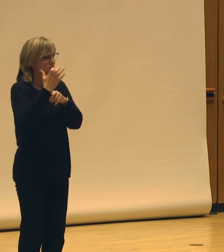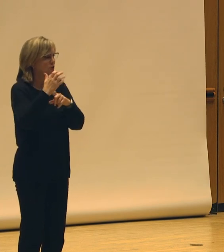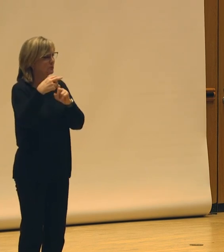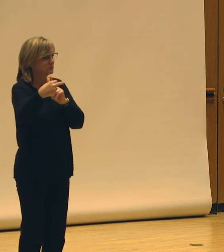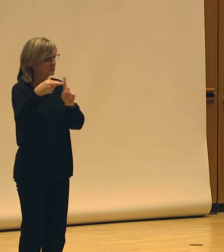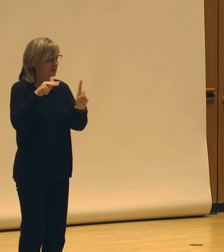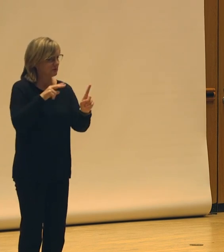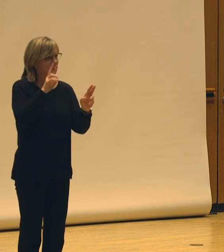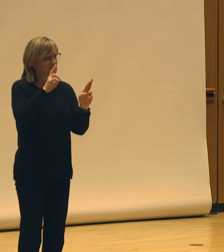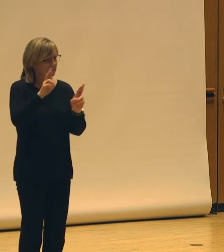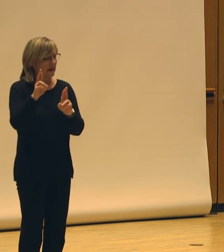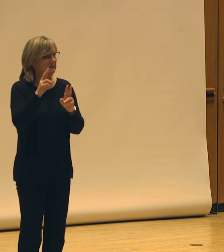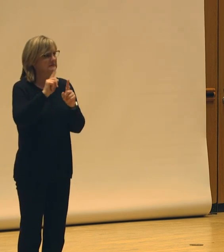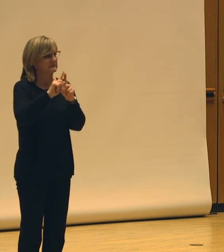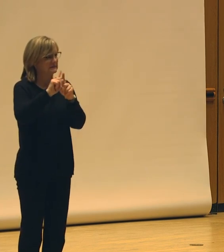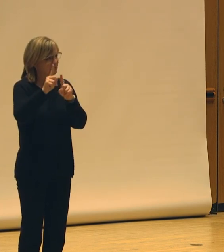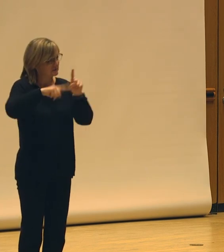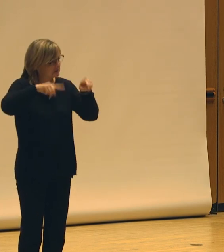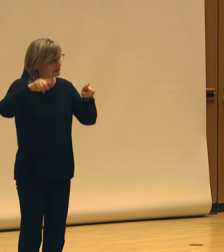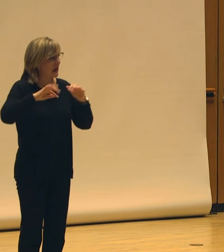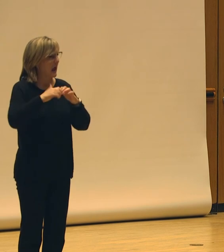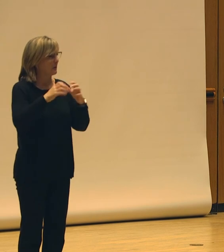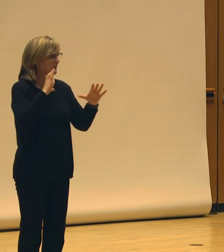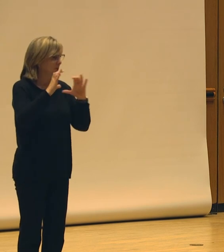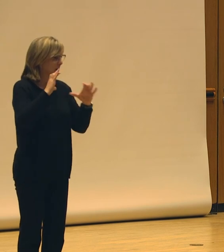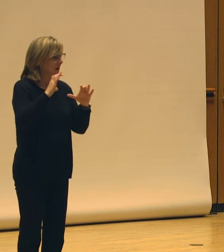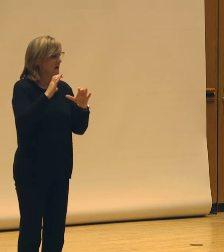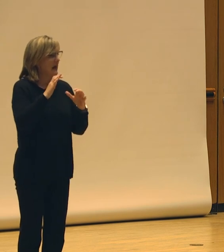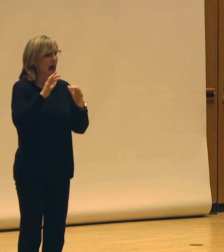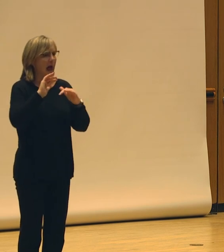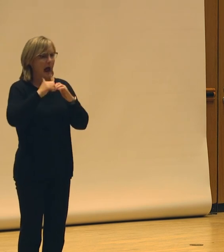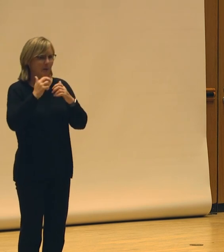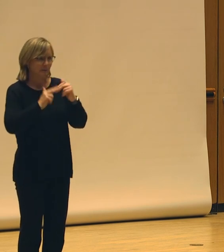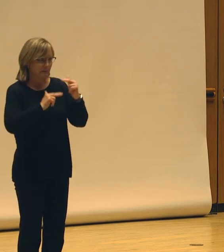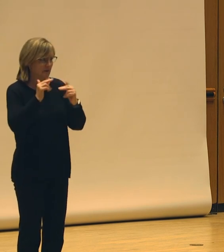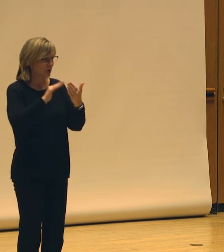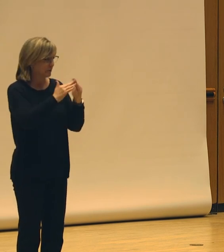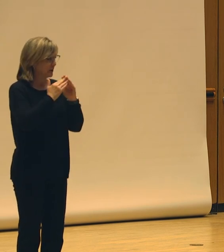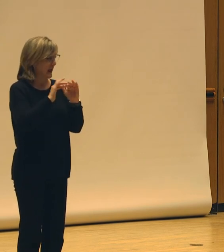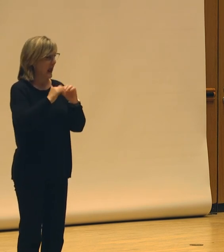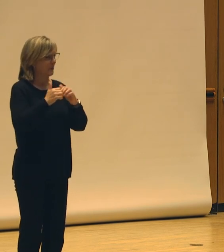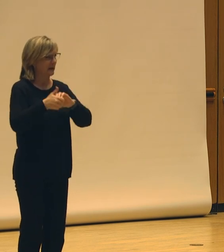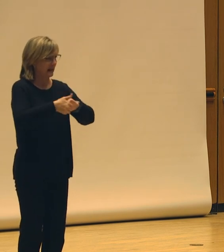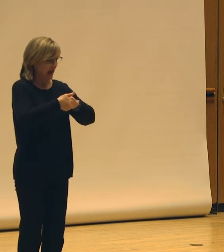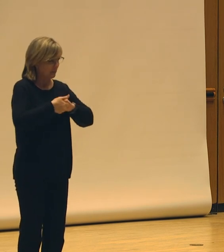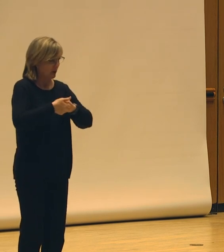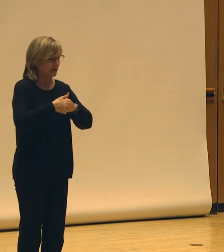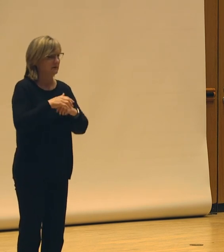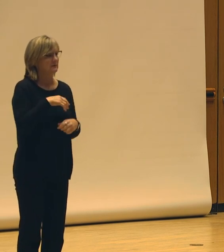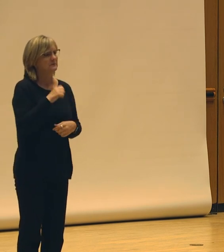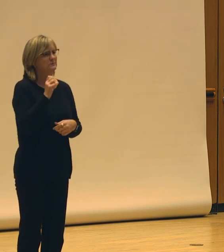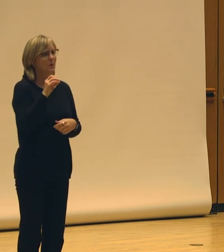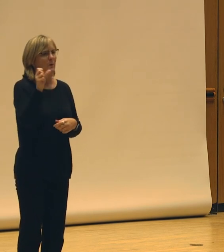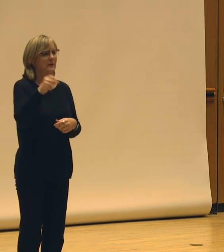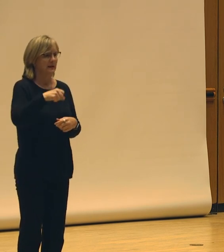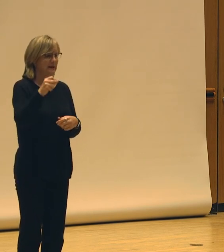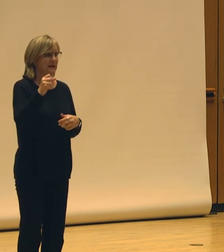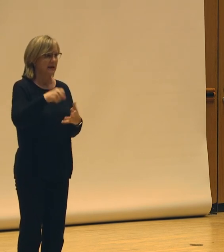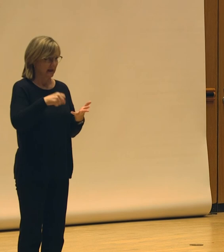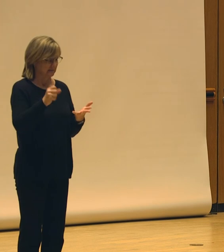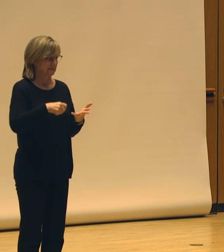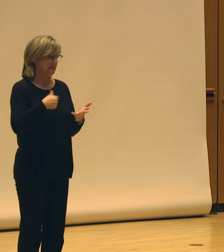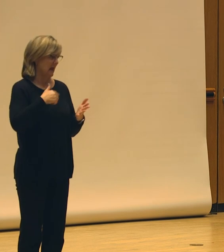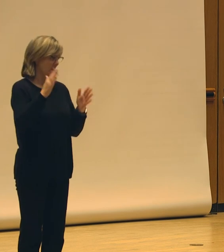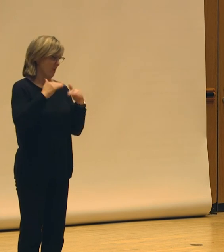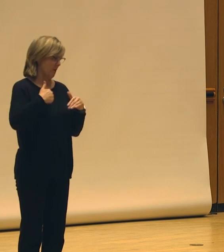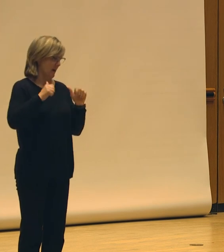respects differences in how we communicate, how we build community, how we collaborate. So, yes, and I